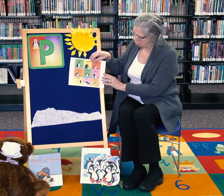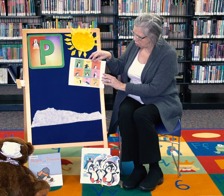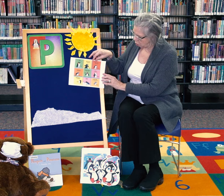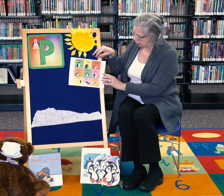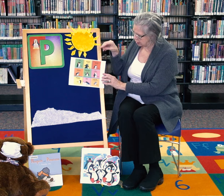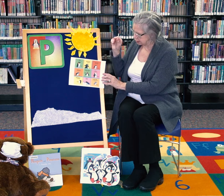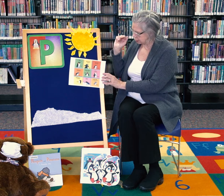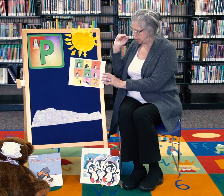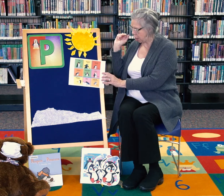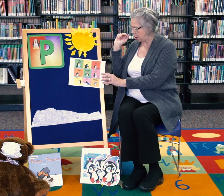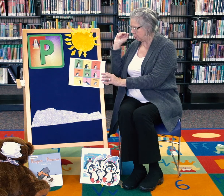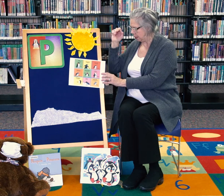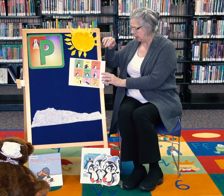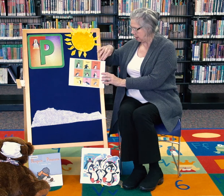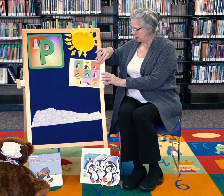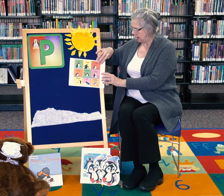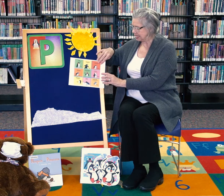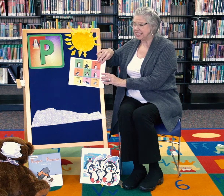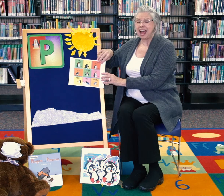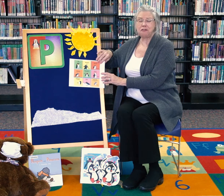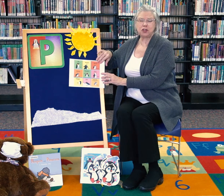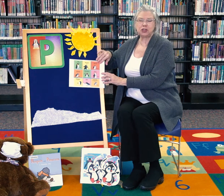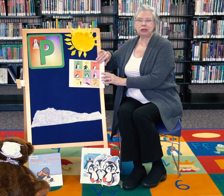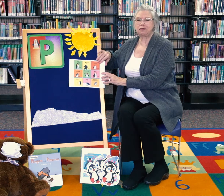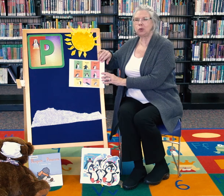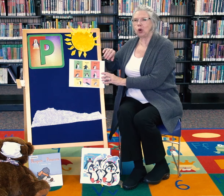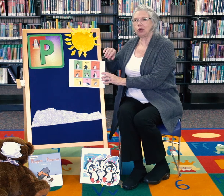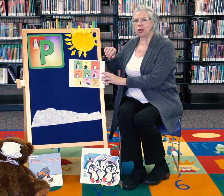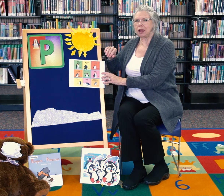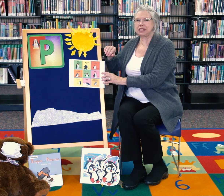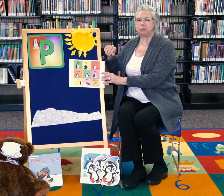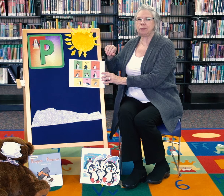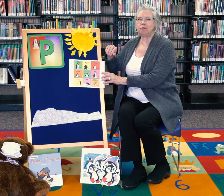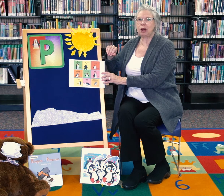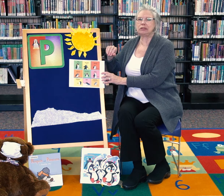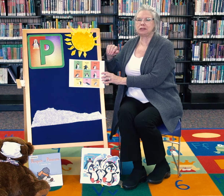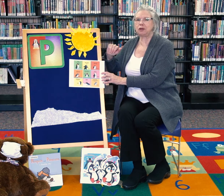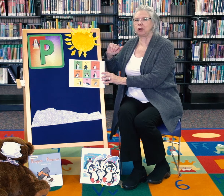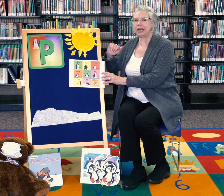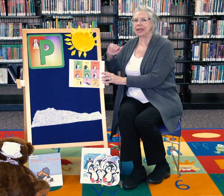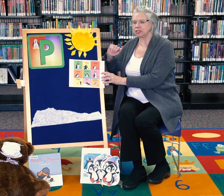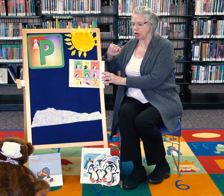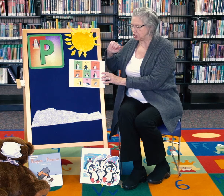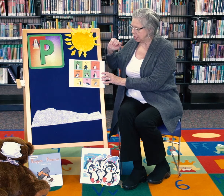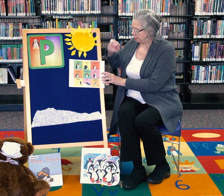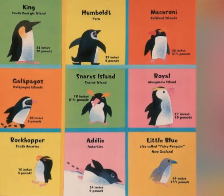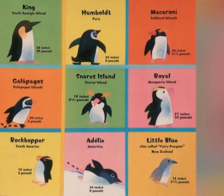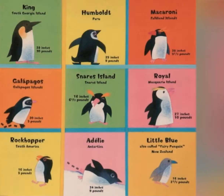cold and the snow. Yes, a few do live in warmer climates, but most of them are in Antarctica. Can